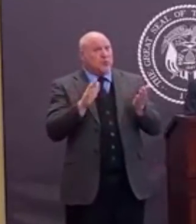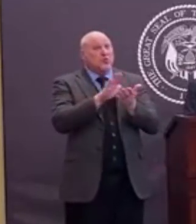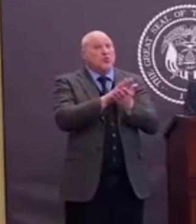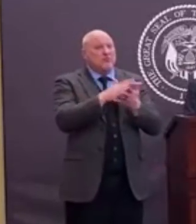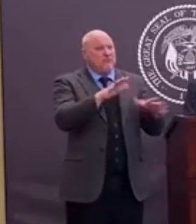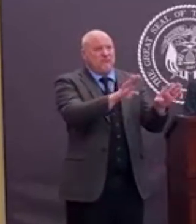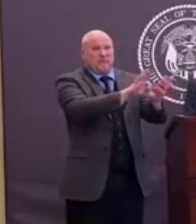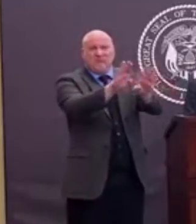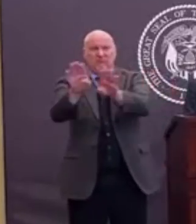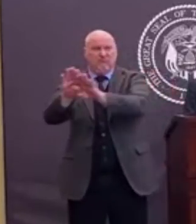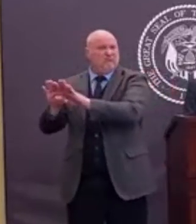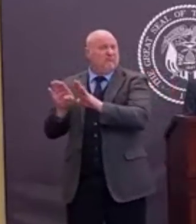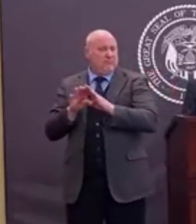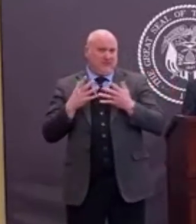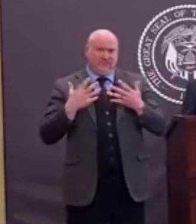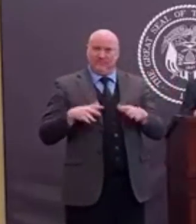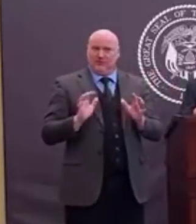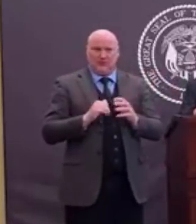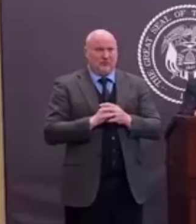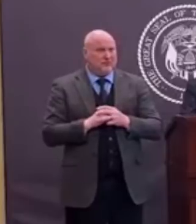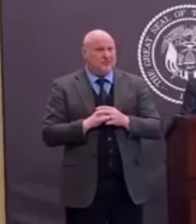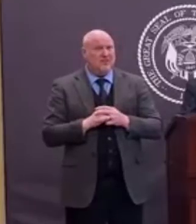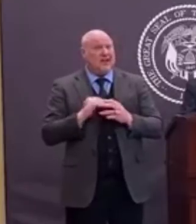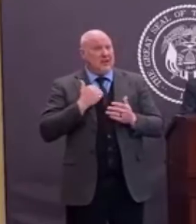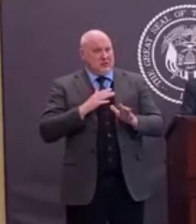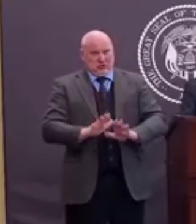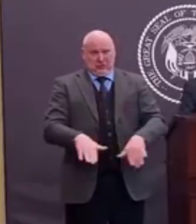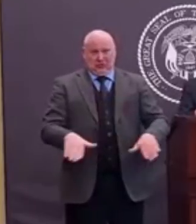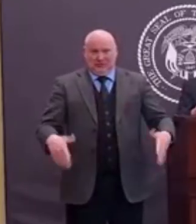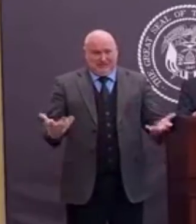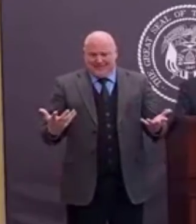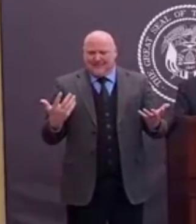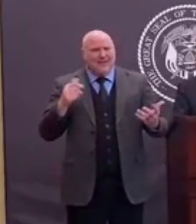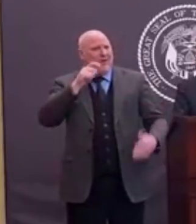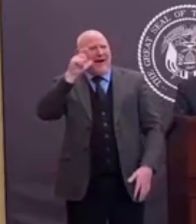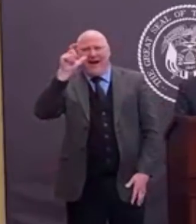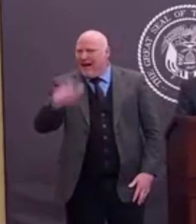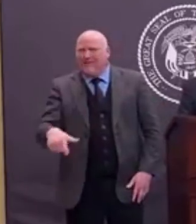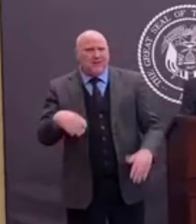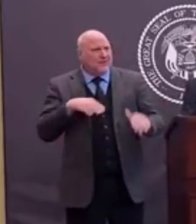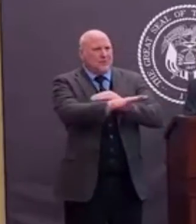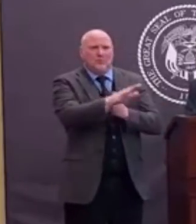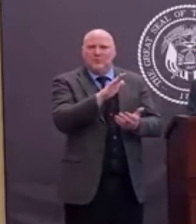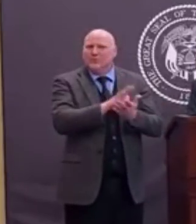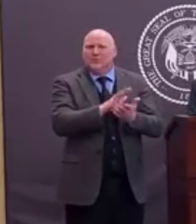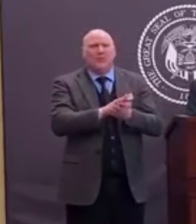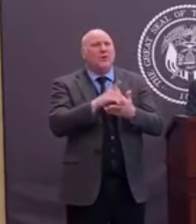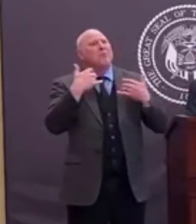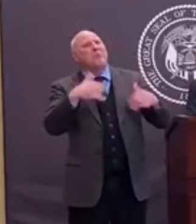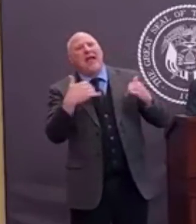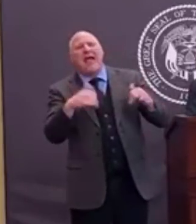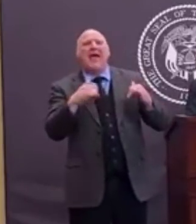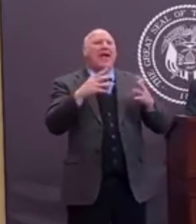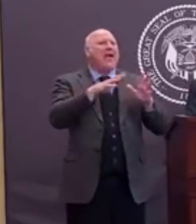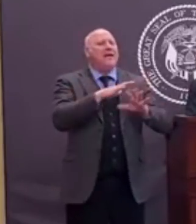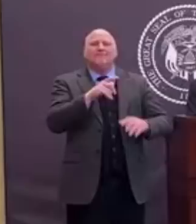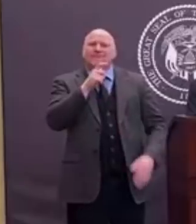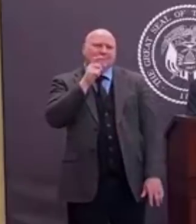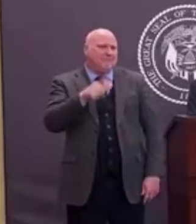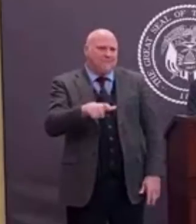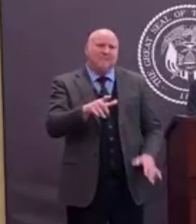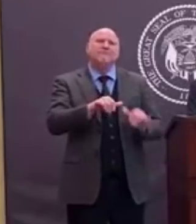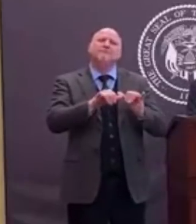not attend school. I know there's reason to go pick up food for grab-and-go and get assignments. So those ought to be quick stops, quick visits.